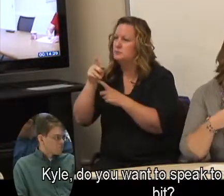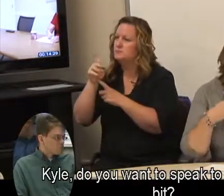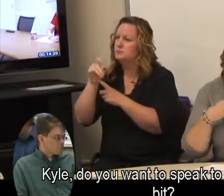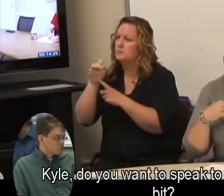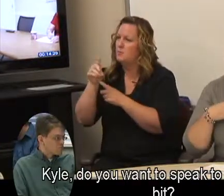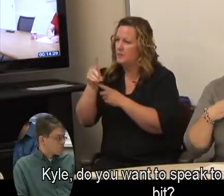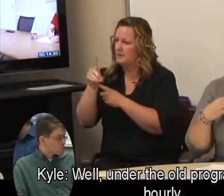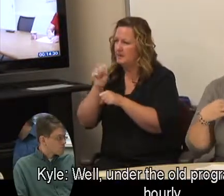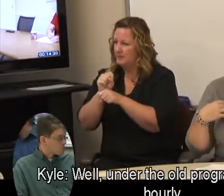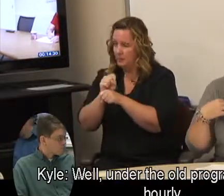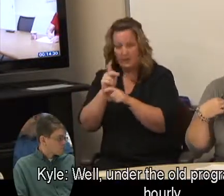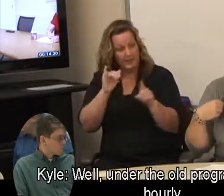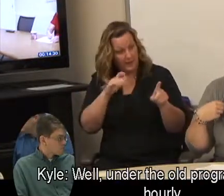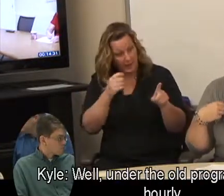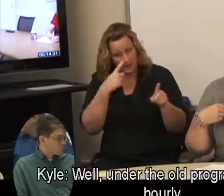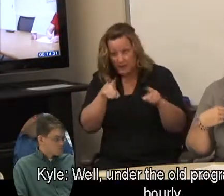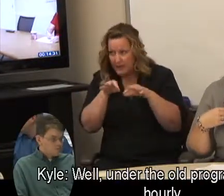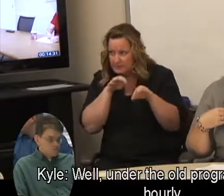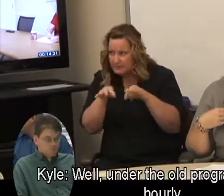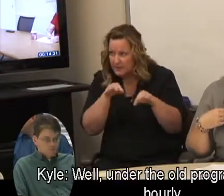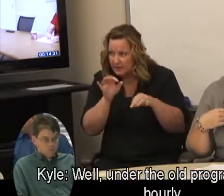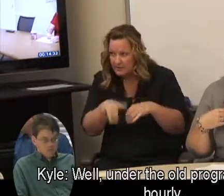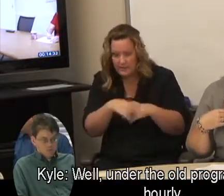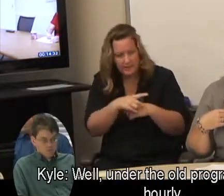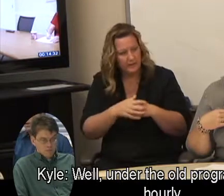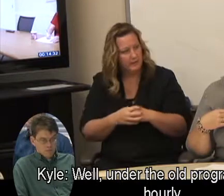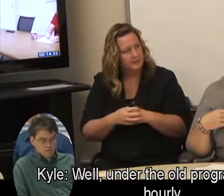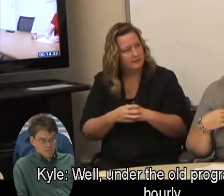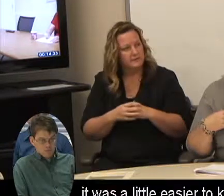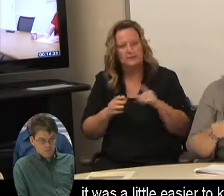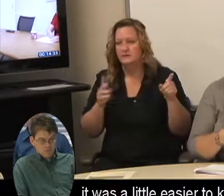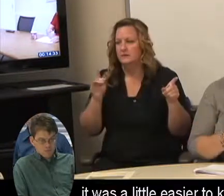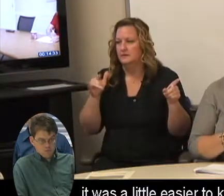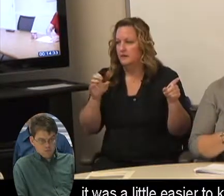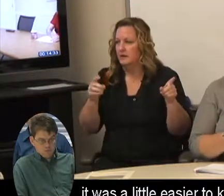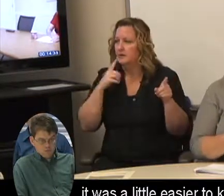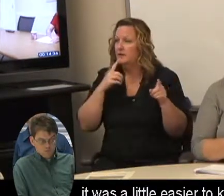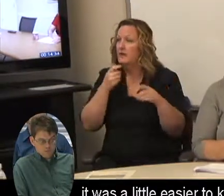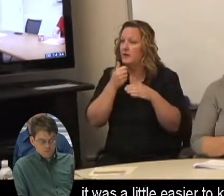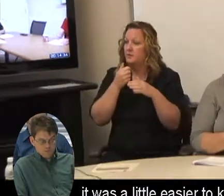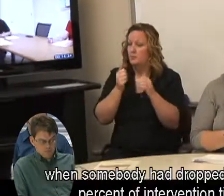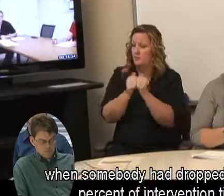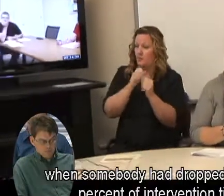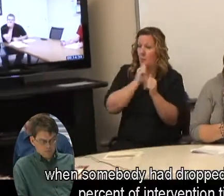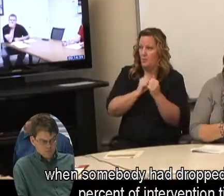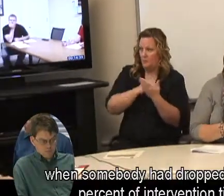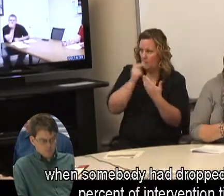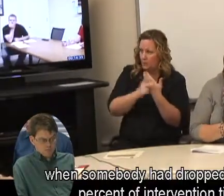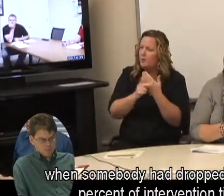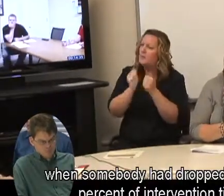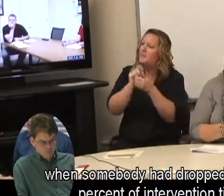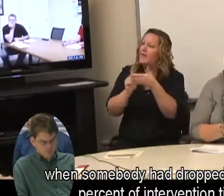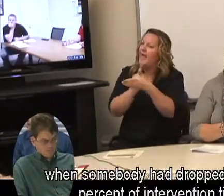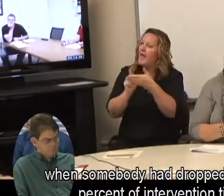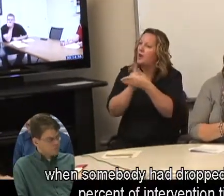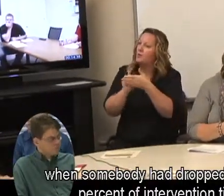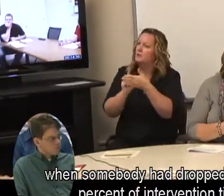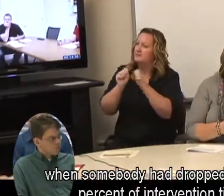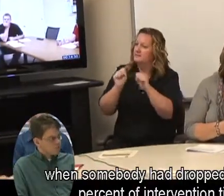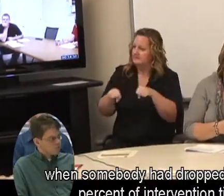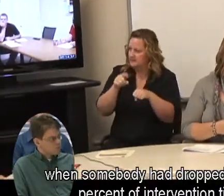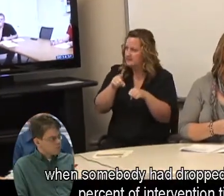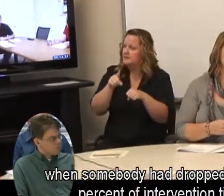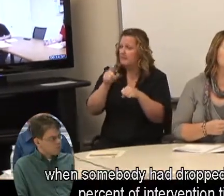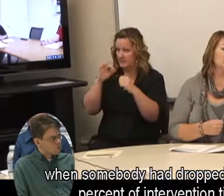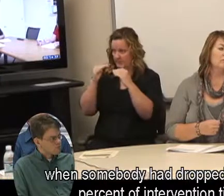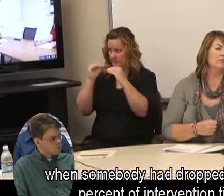speak to that a little bit? Well, under the old program with the hourly, was a little bit easier to know when somebody had dropped below 20